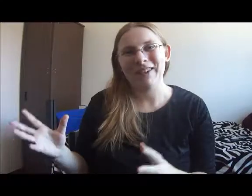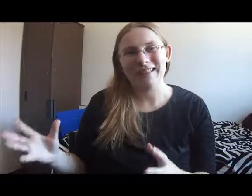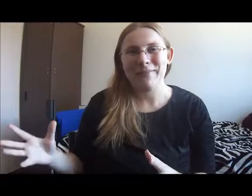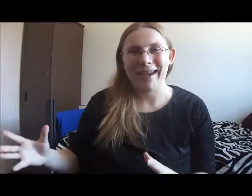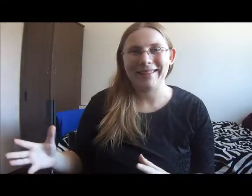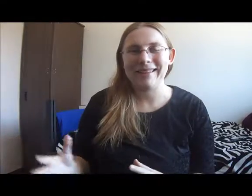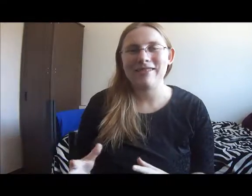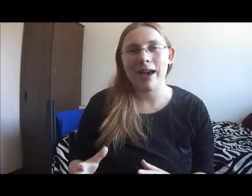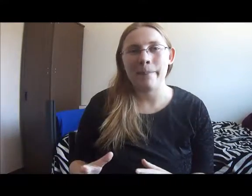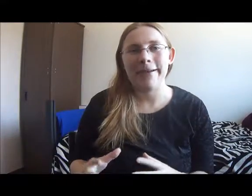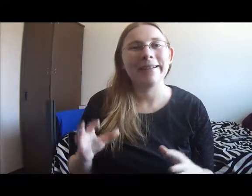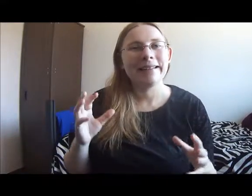want to smack in this chapter.